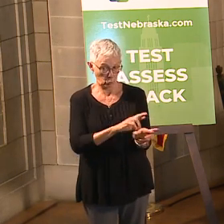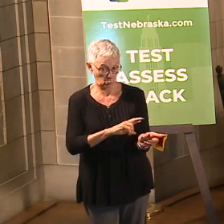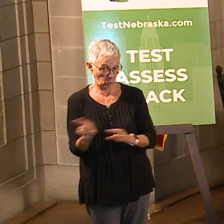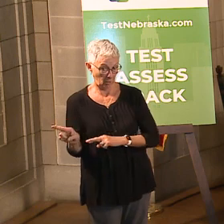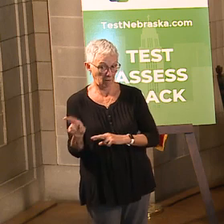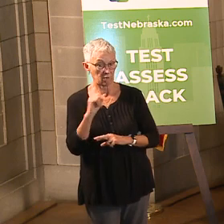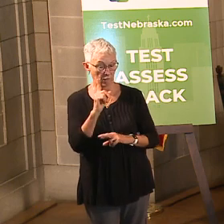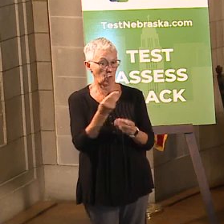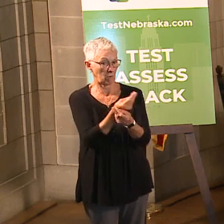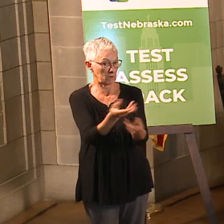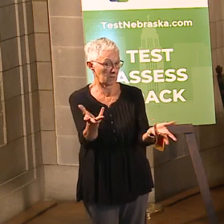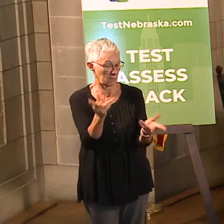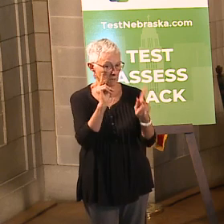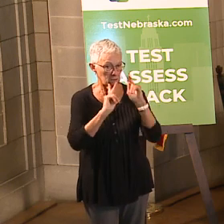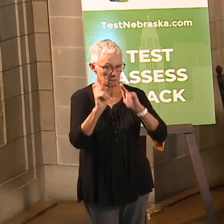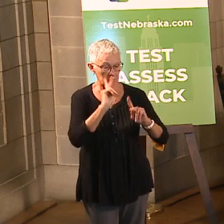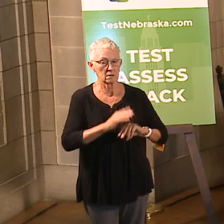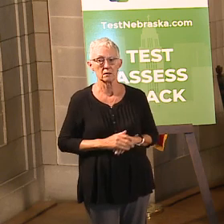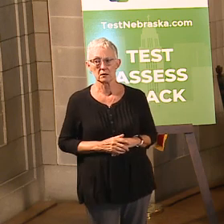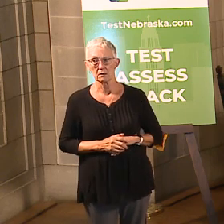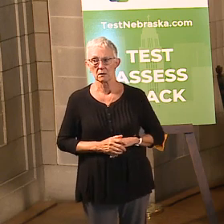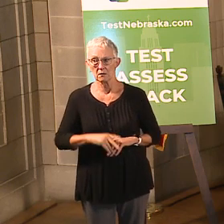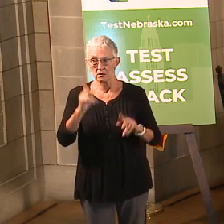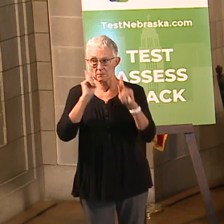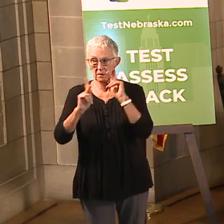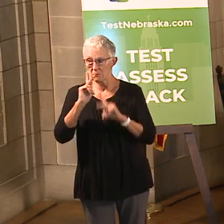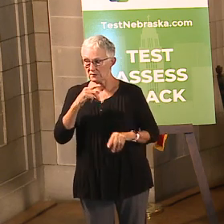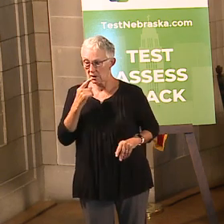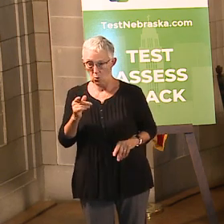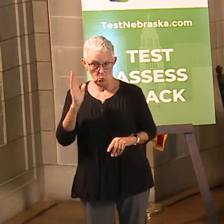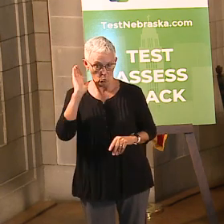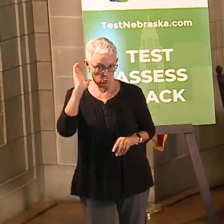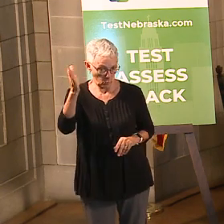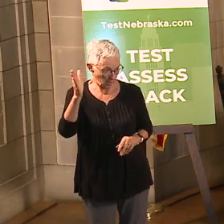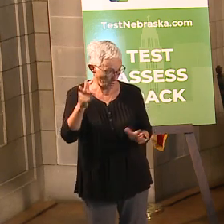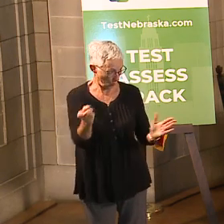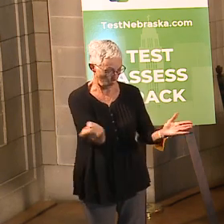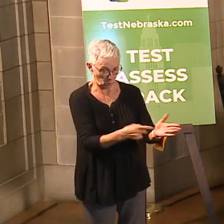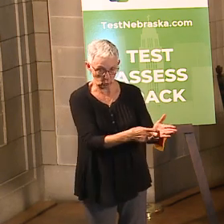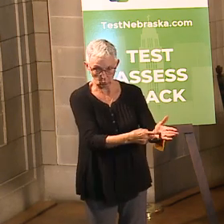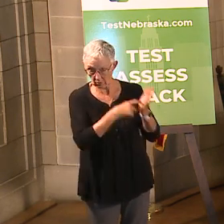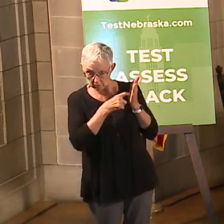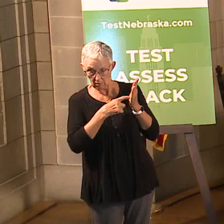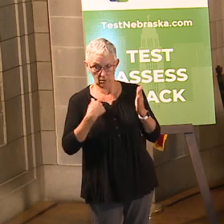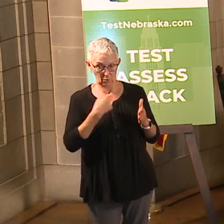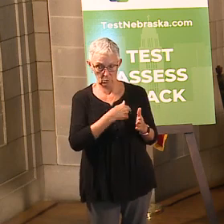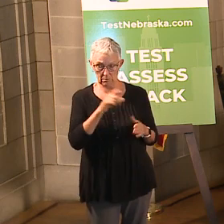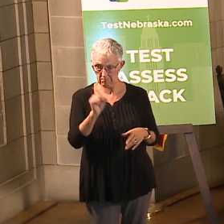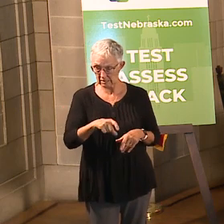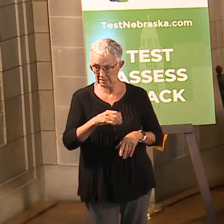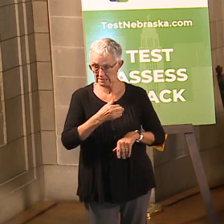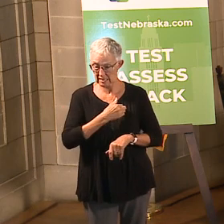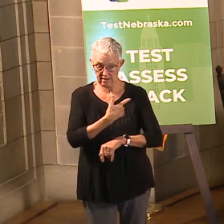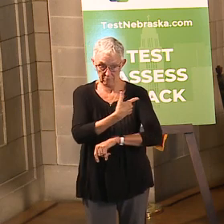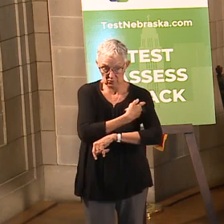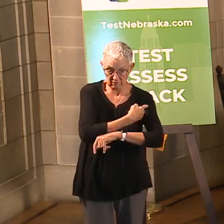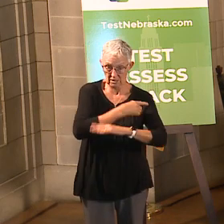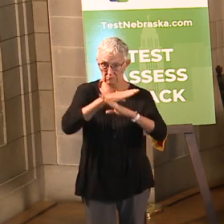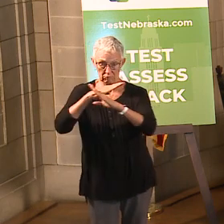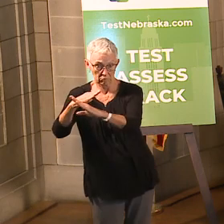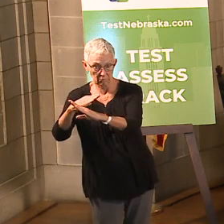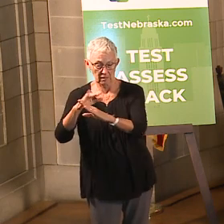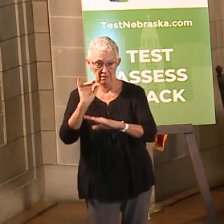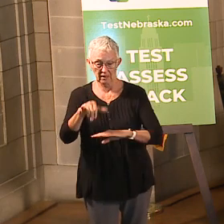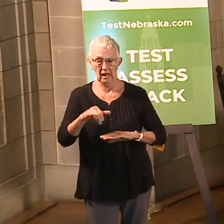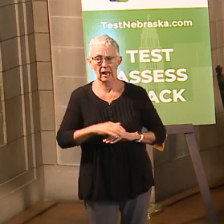and one of the questions we get is, will this be a mandate that somebody has to have a vaccination? And I hope that people